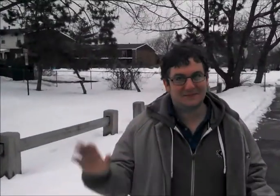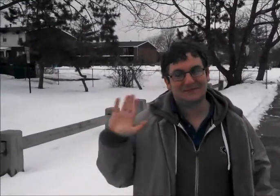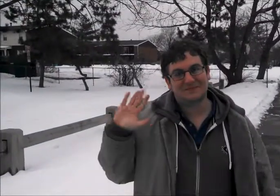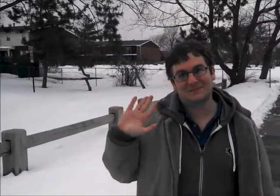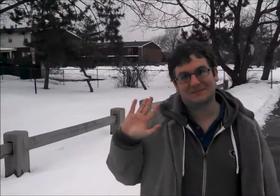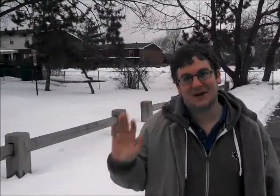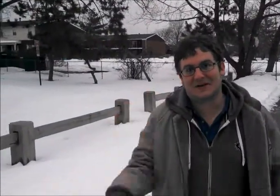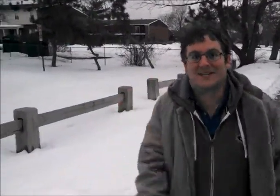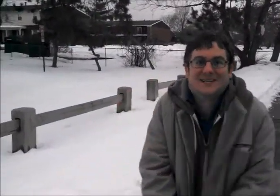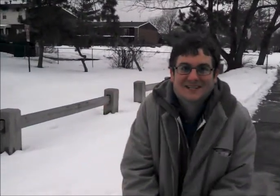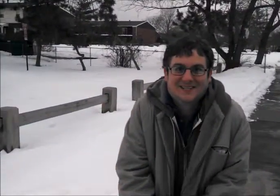Bye.